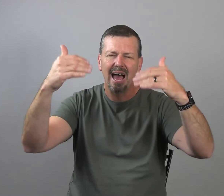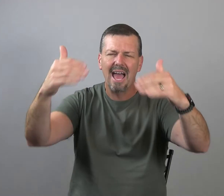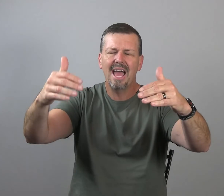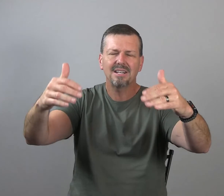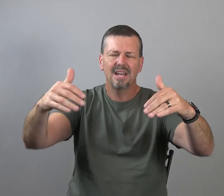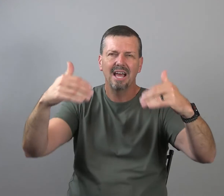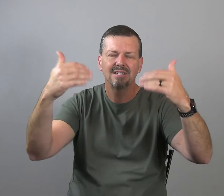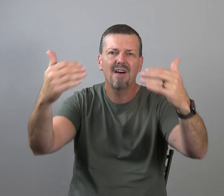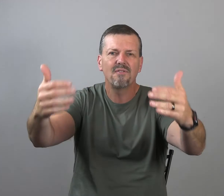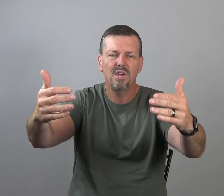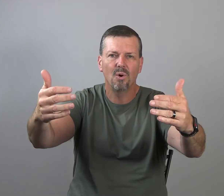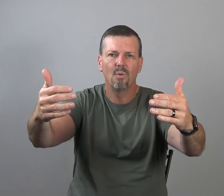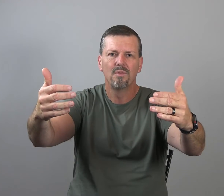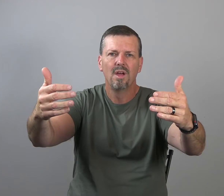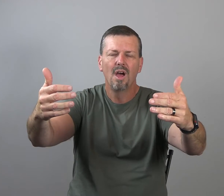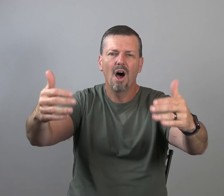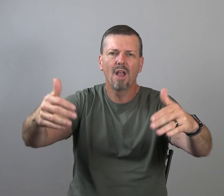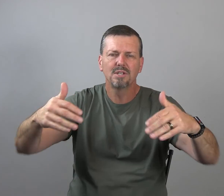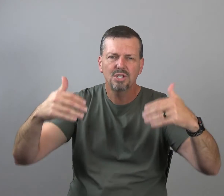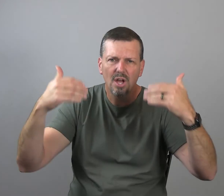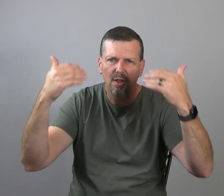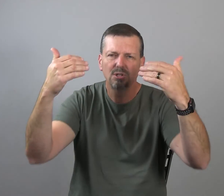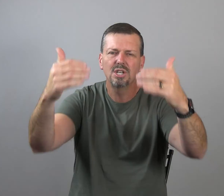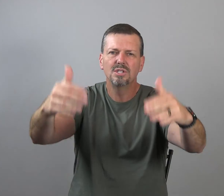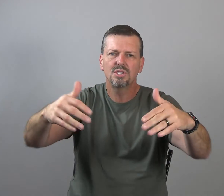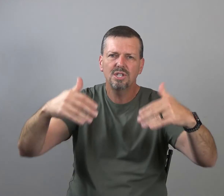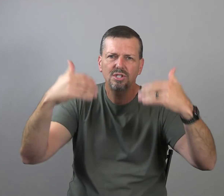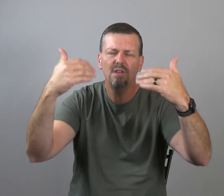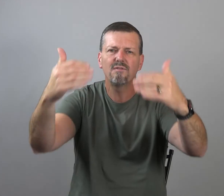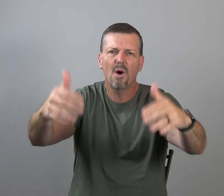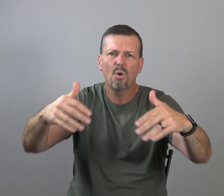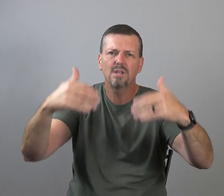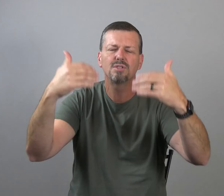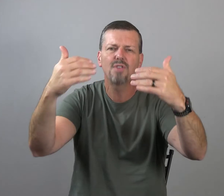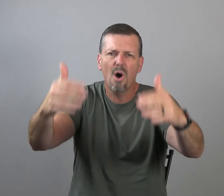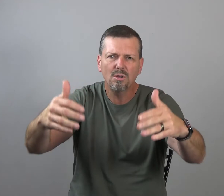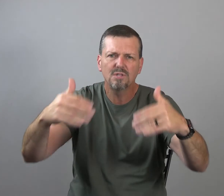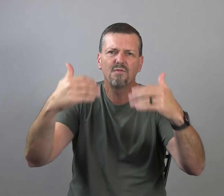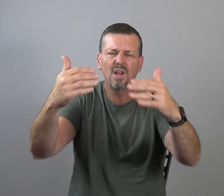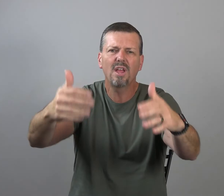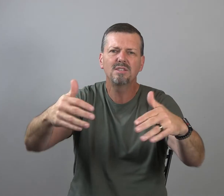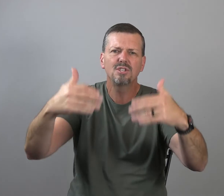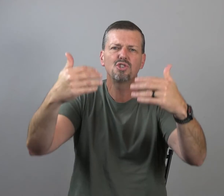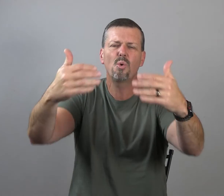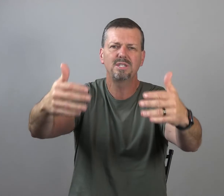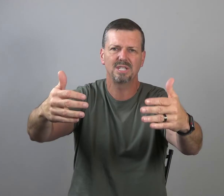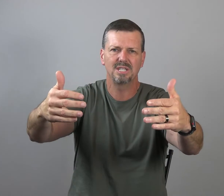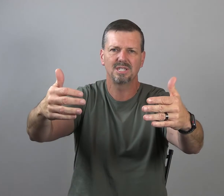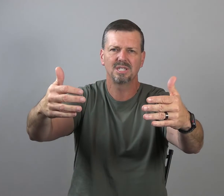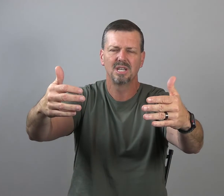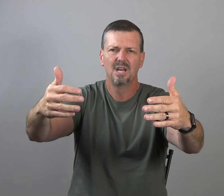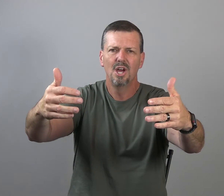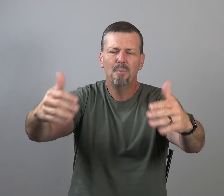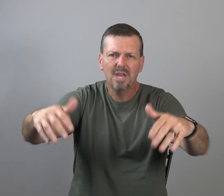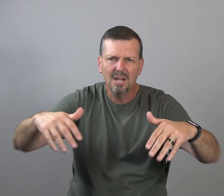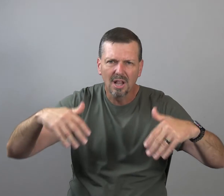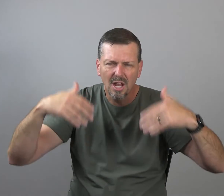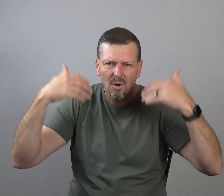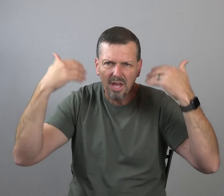I act, and as I feel. All of a sudden, those consistent focused thoughts, feelings, and choices begin to literally